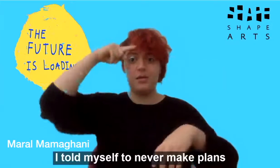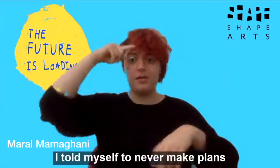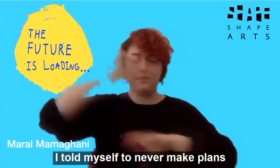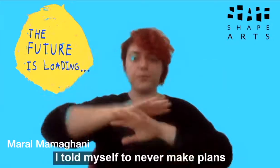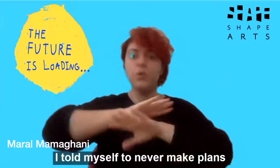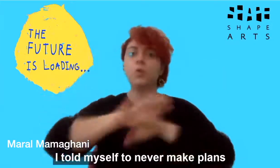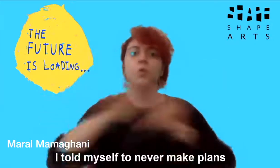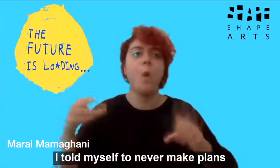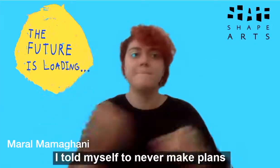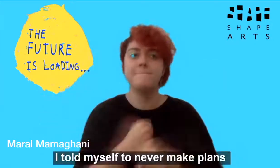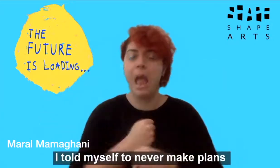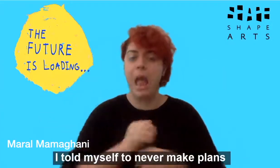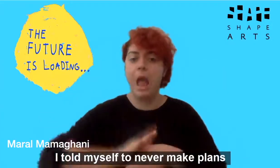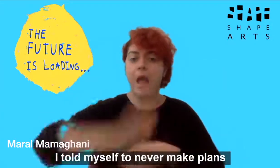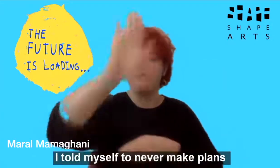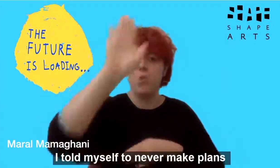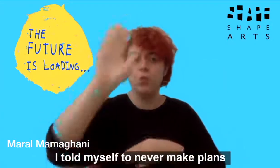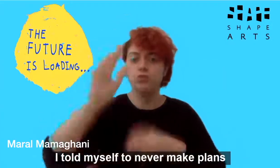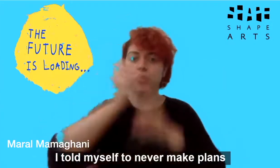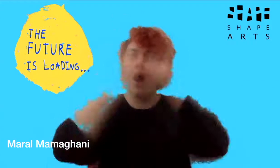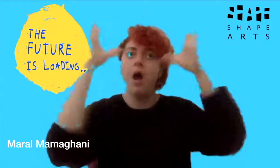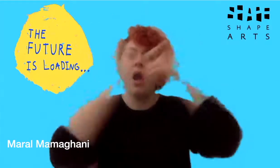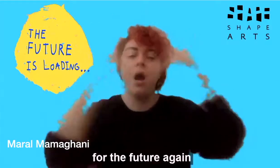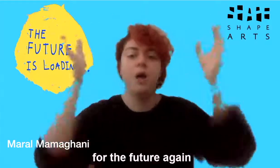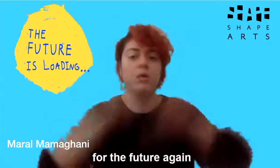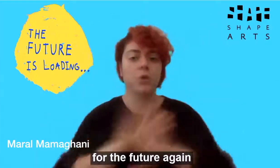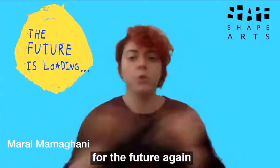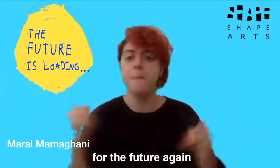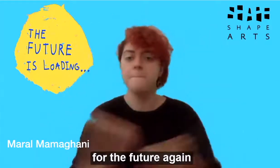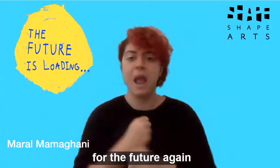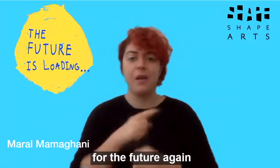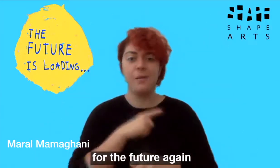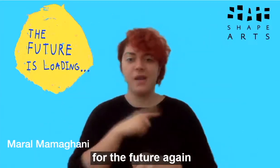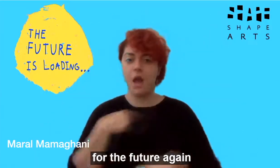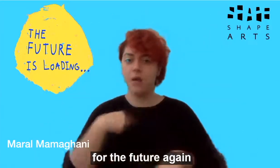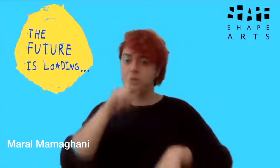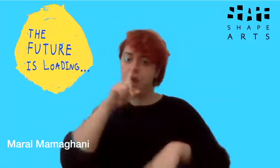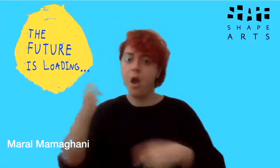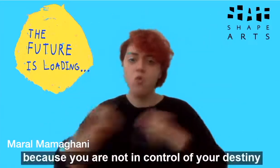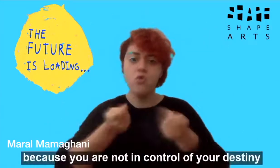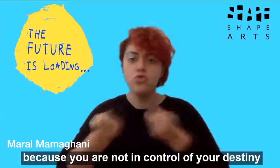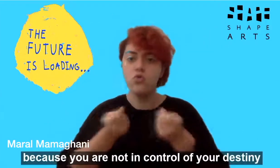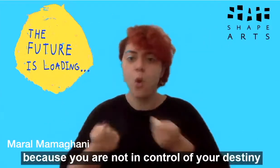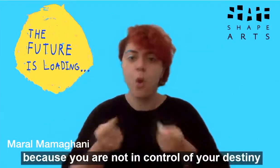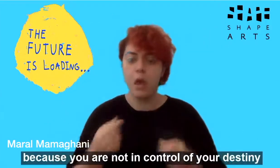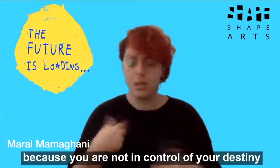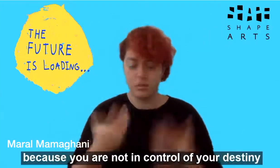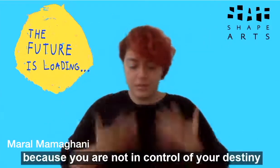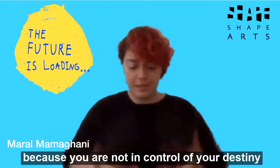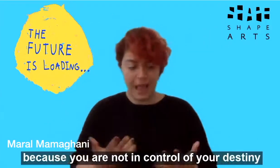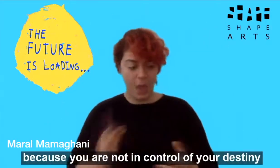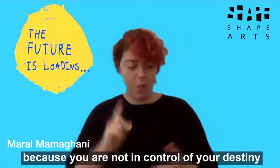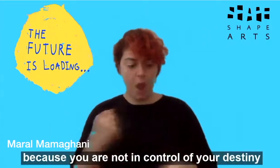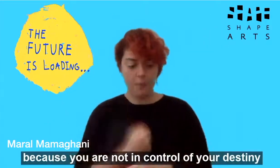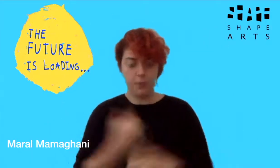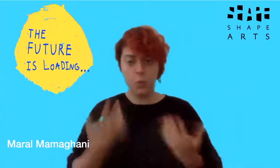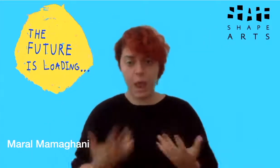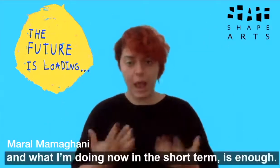I taught myself to never make plans for the future again because we not in control